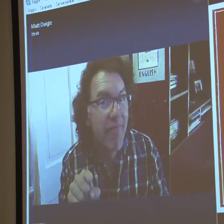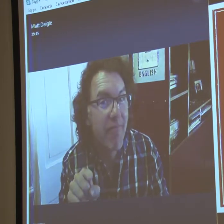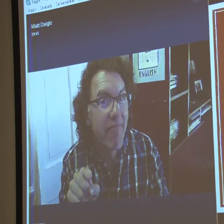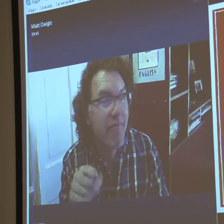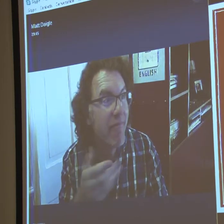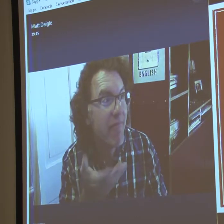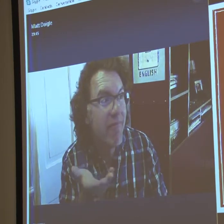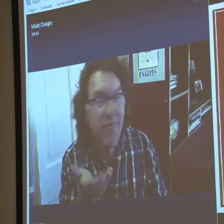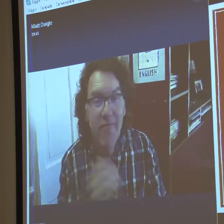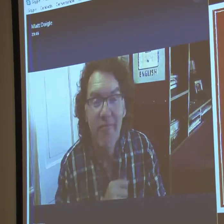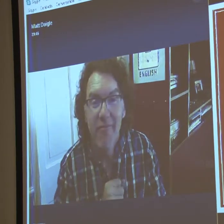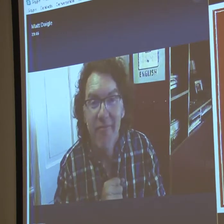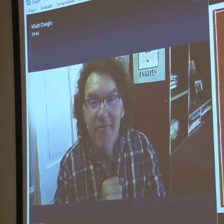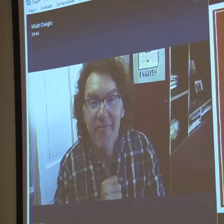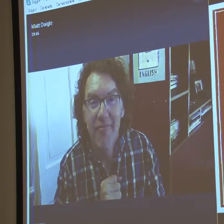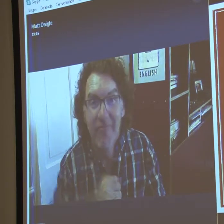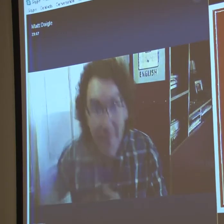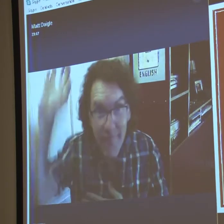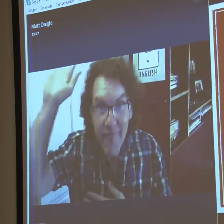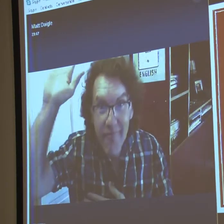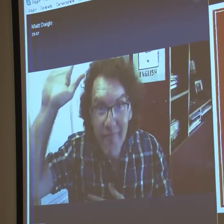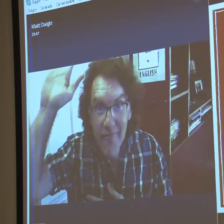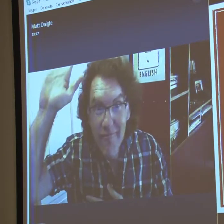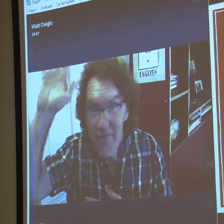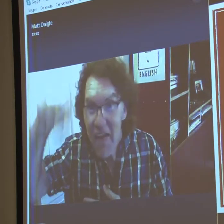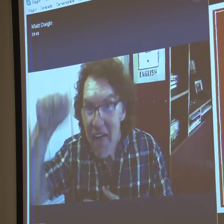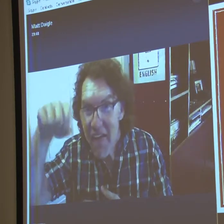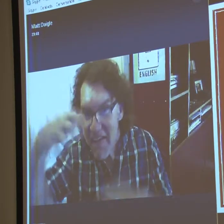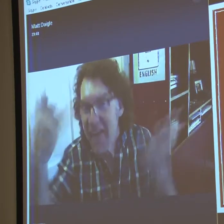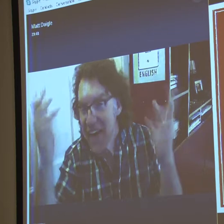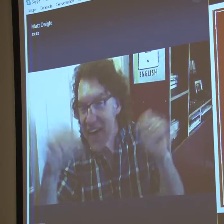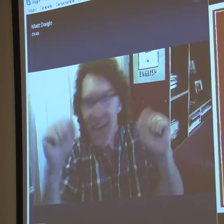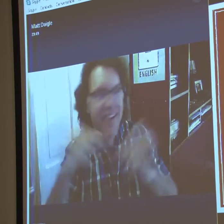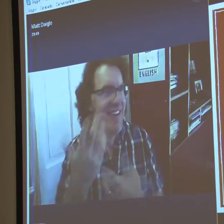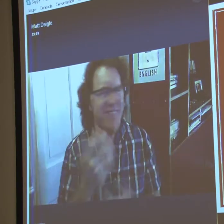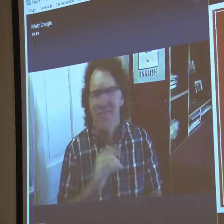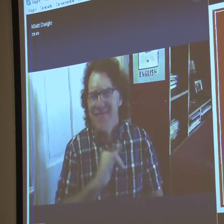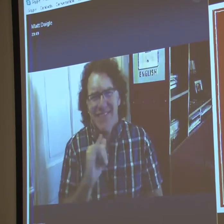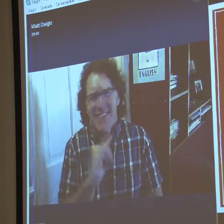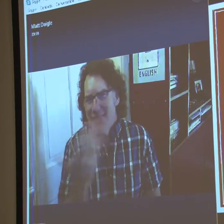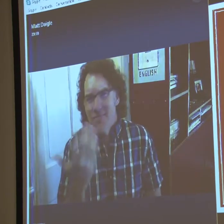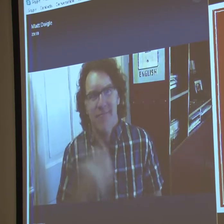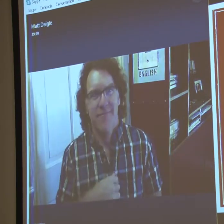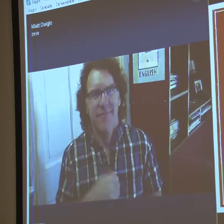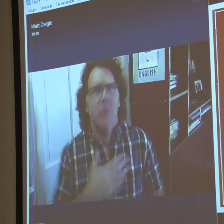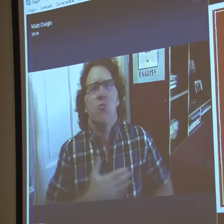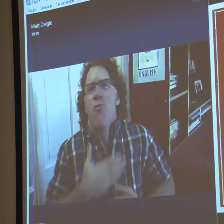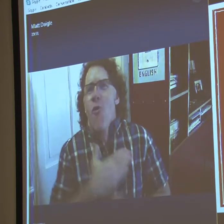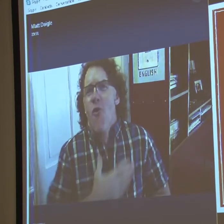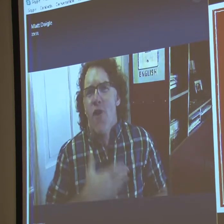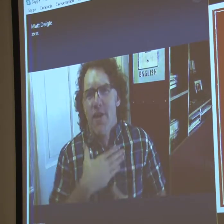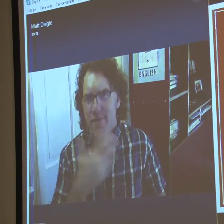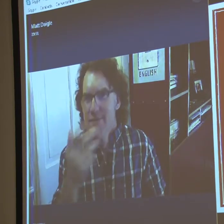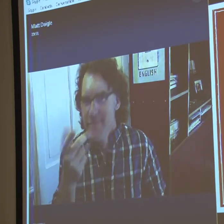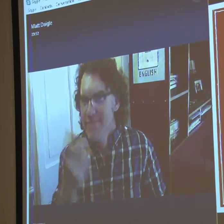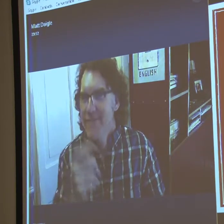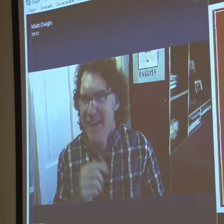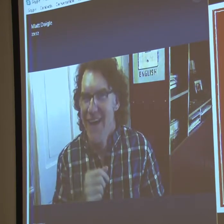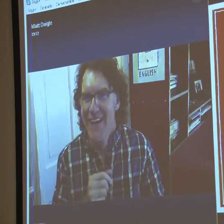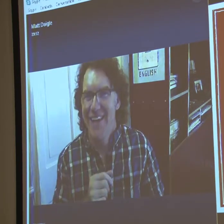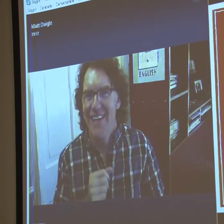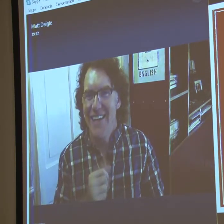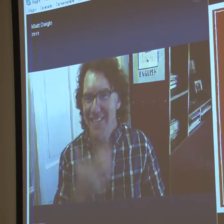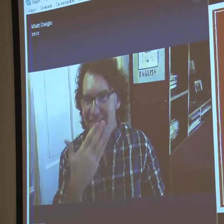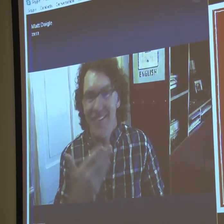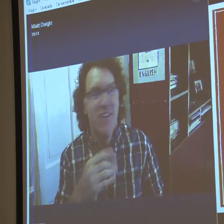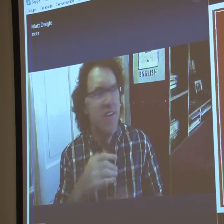as well as kids. Everybody was about Saturday morning cartoons. How many of you love cartoons on Saturday morning? Me, too! I couldn't